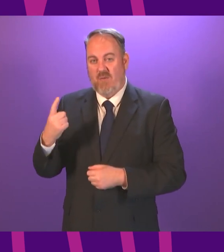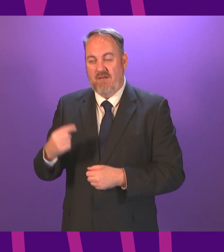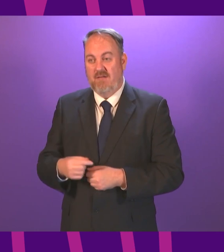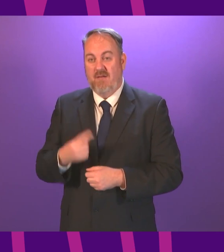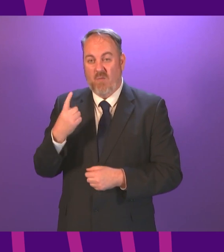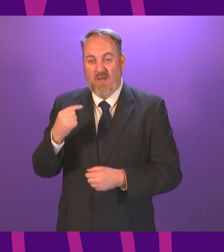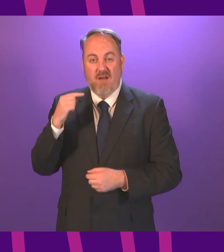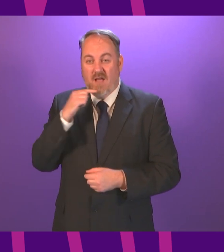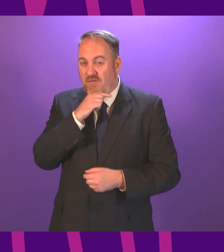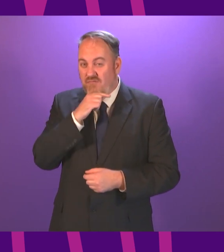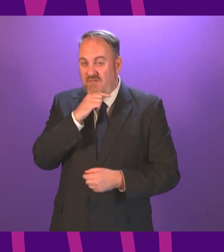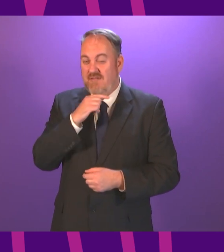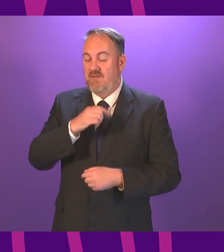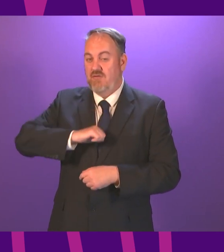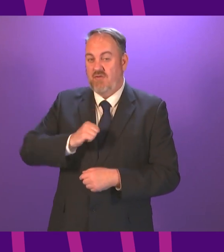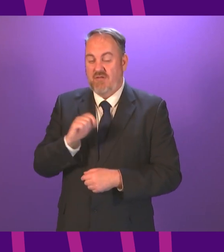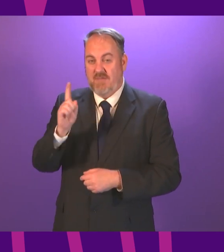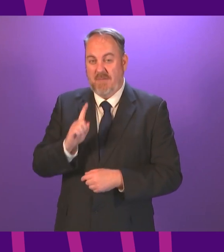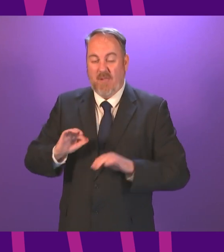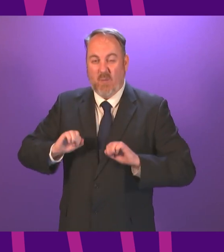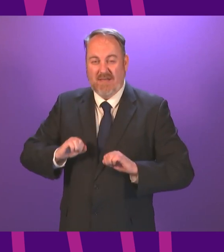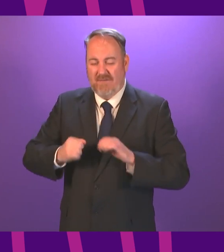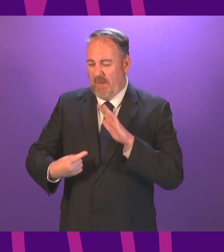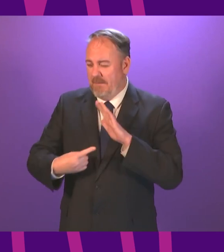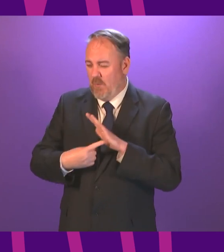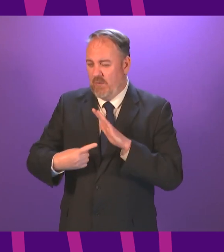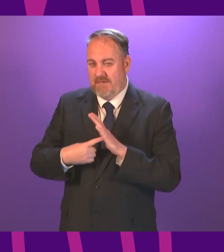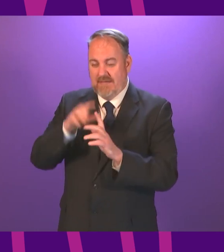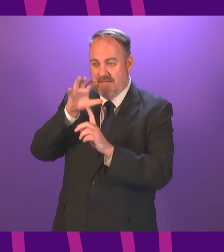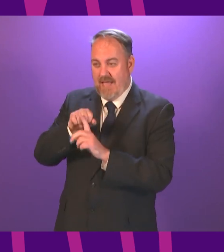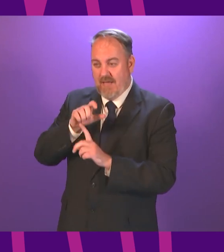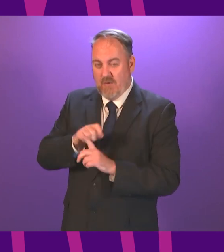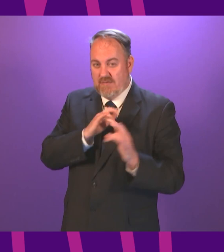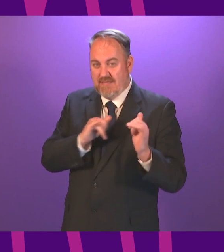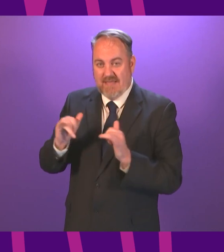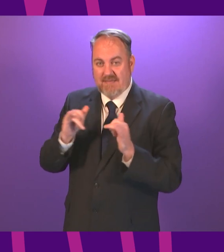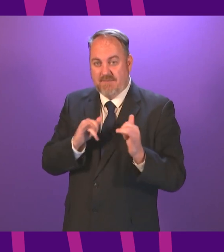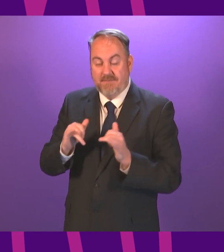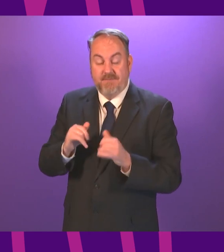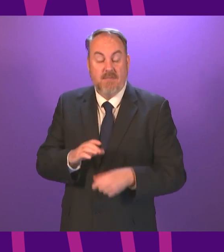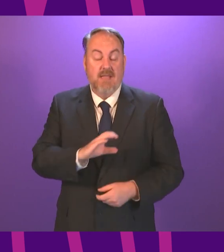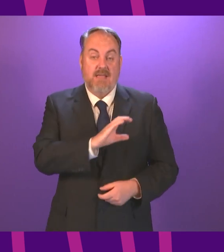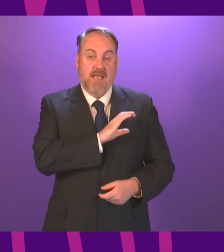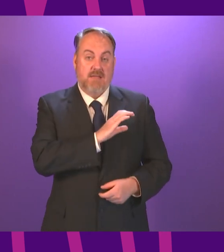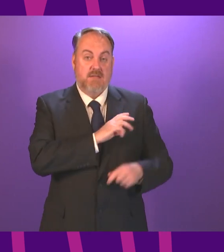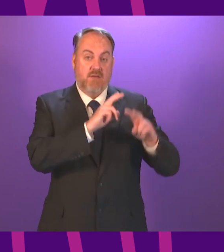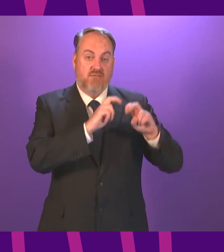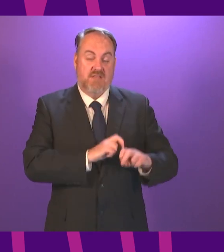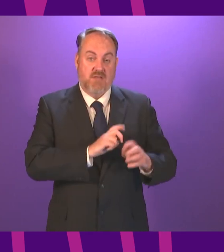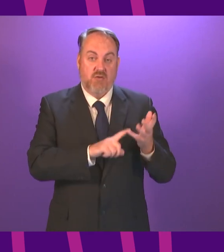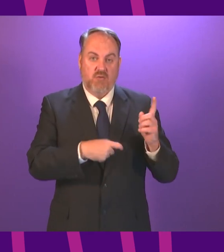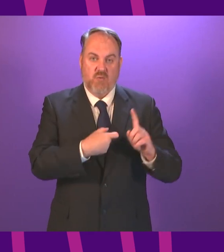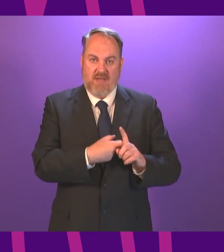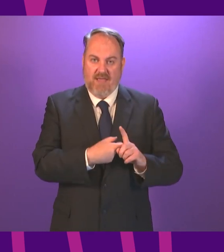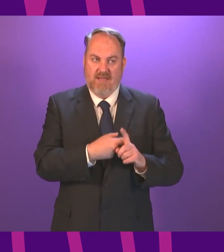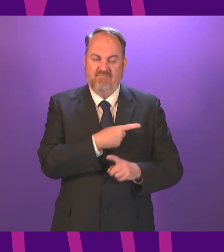on key diagnostic tests leading charities such as Cancer Research UK have already